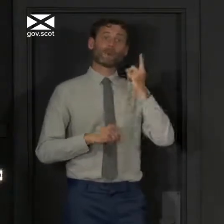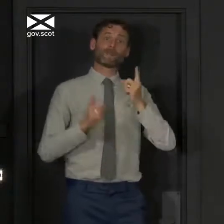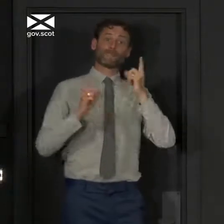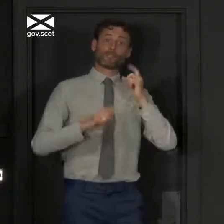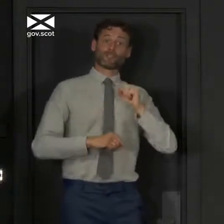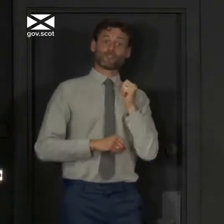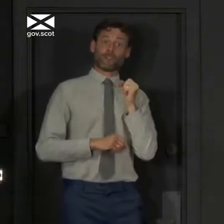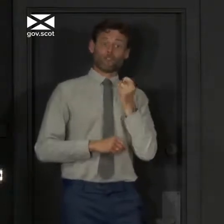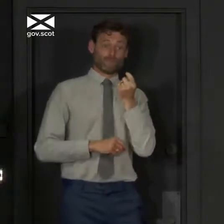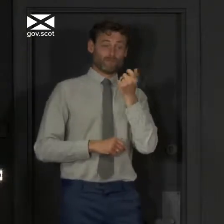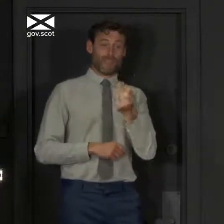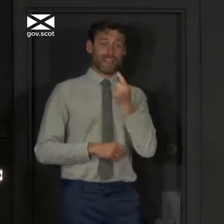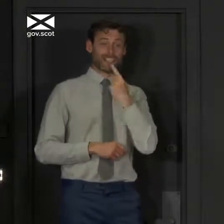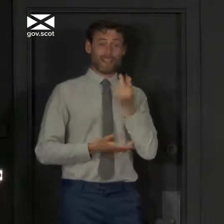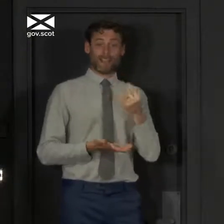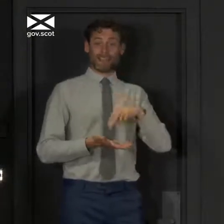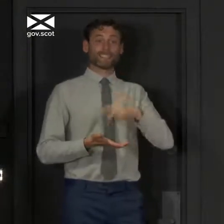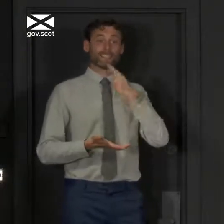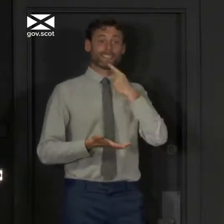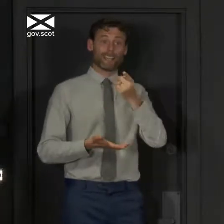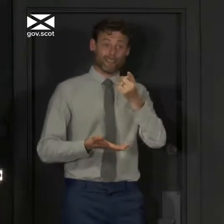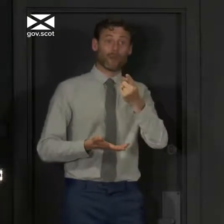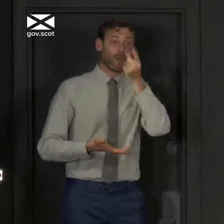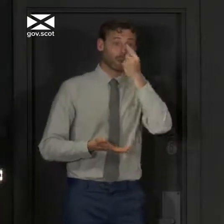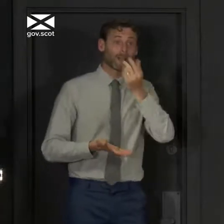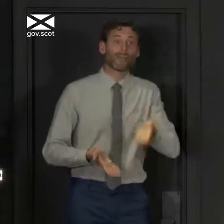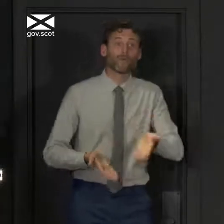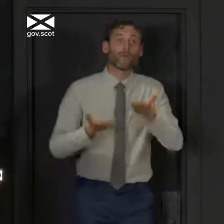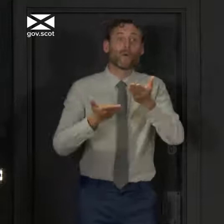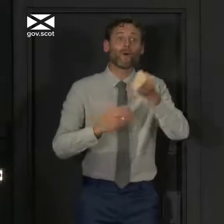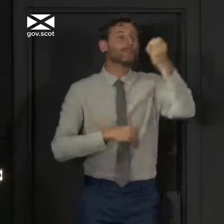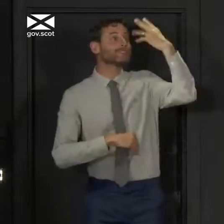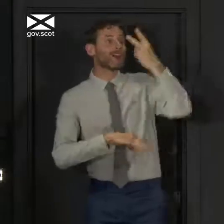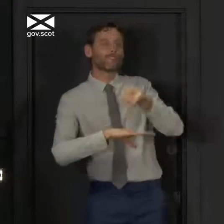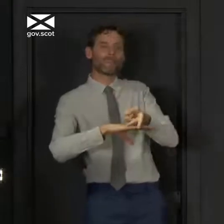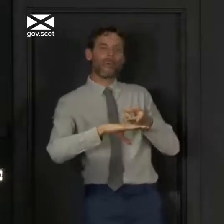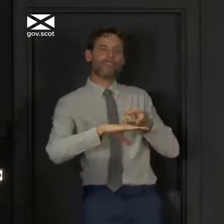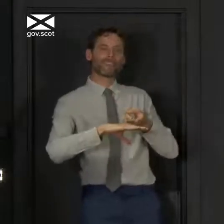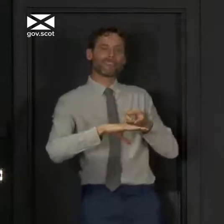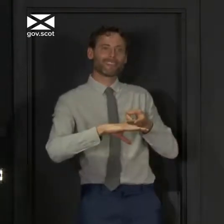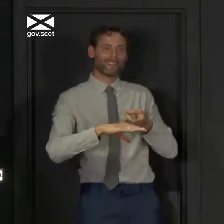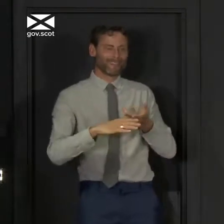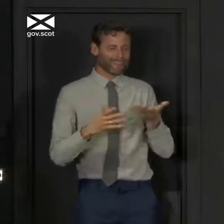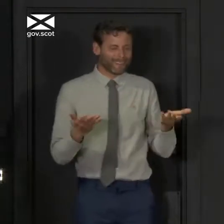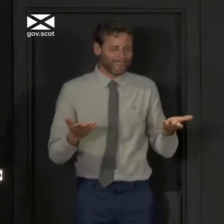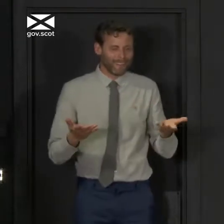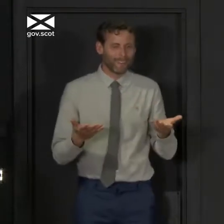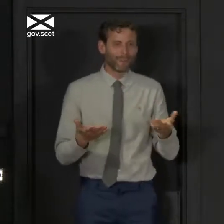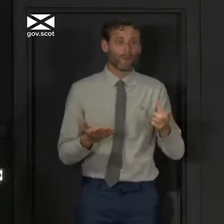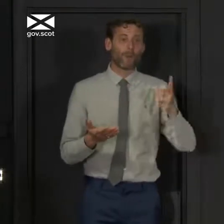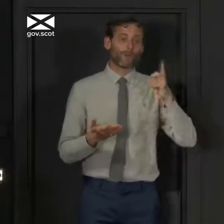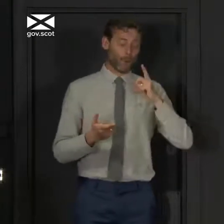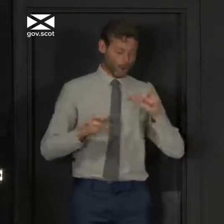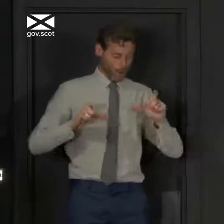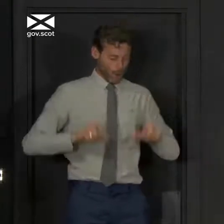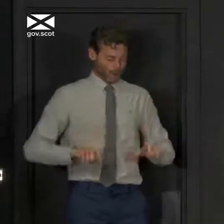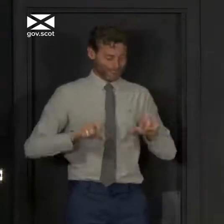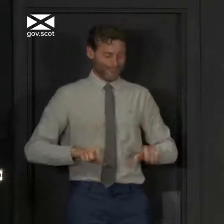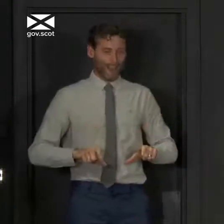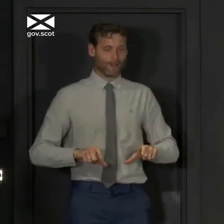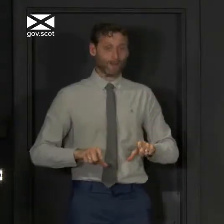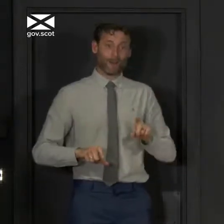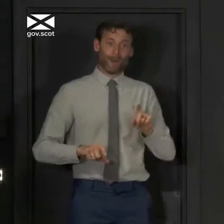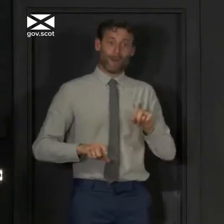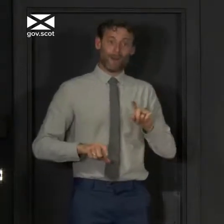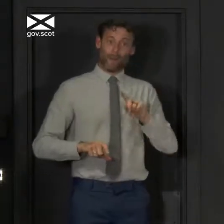of Scotland can stand up here and tell people that they're going to be able to sunbathe, not just for the reasons of coming out of lockdown a little bit, but also